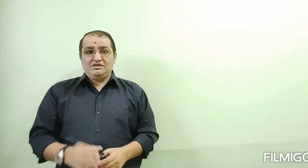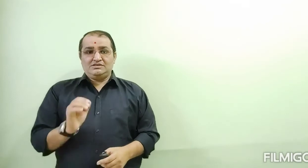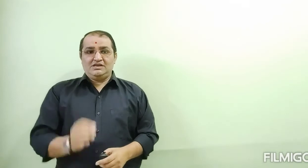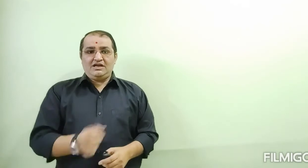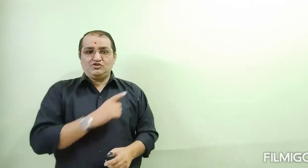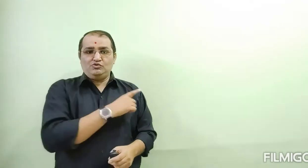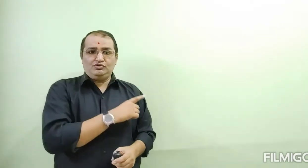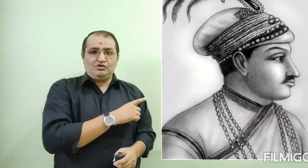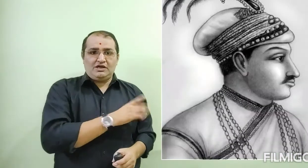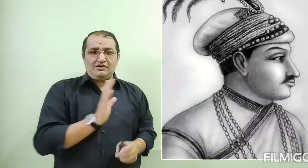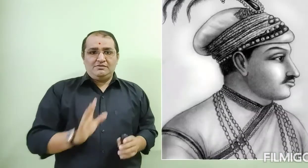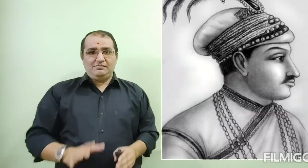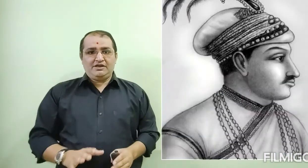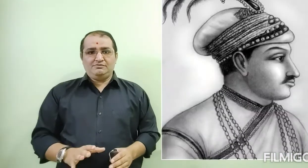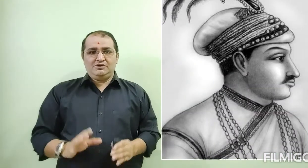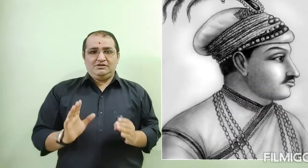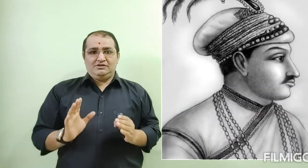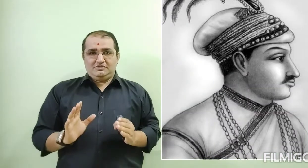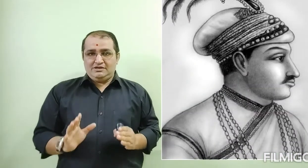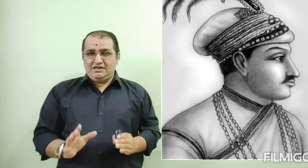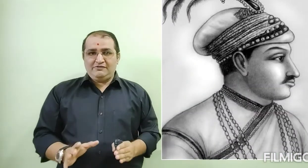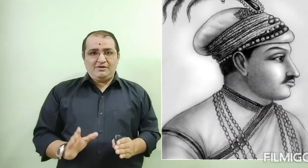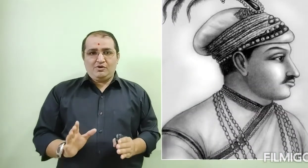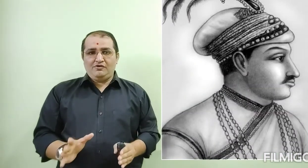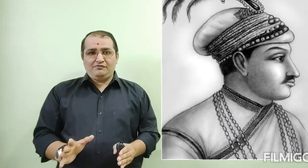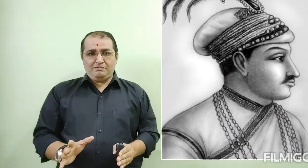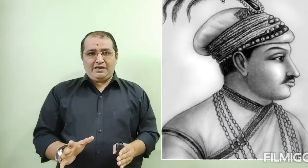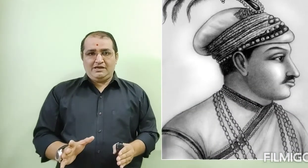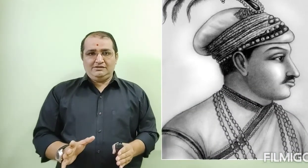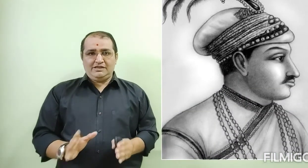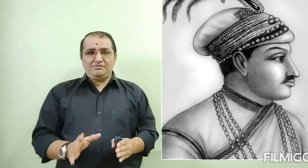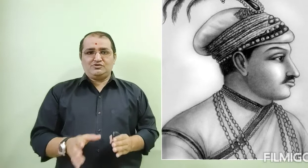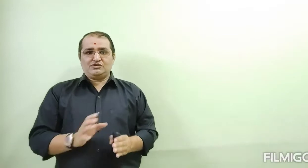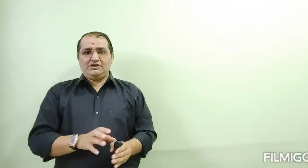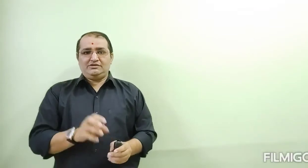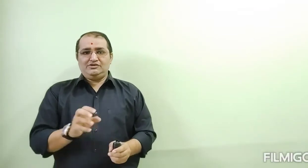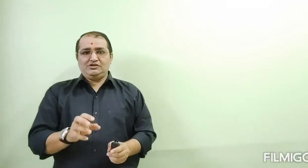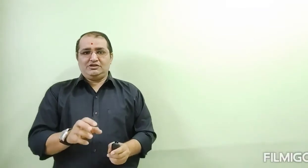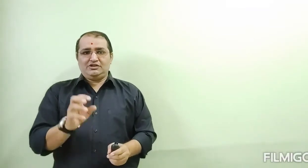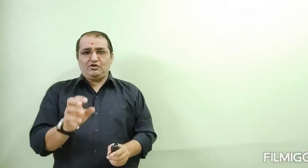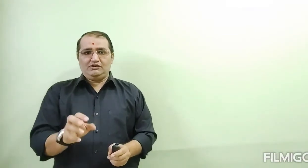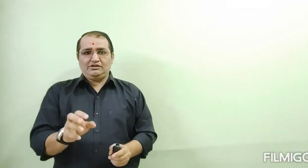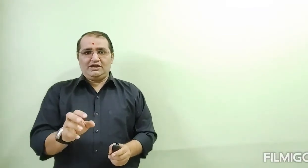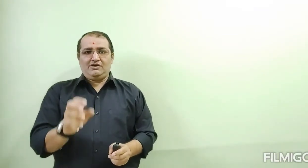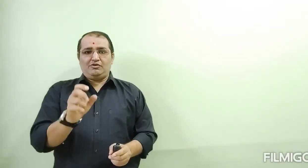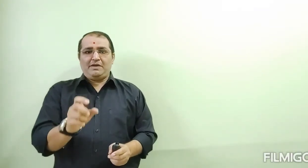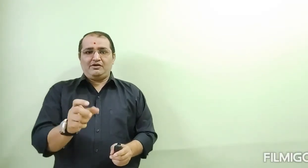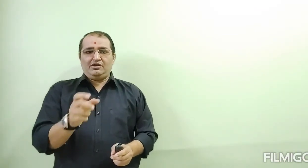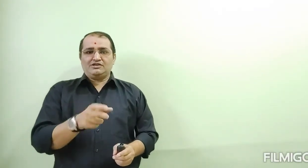Siraj Uddaula became Nawab of Bengal. That means the region can the Kolkata or Bengal. Aaj ka